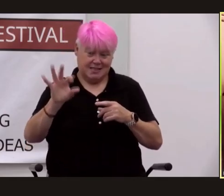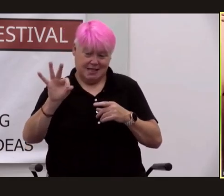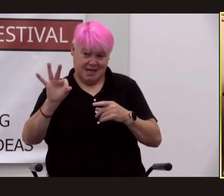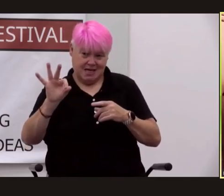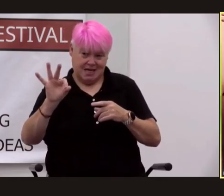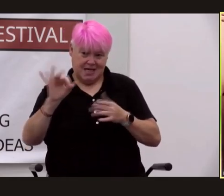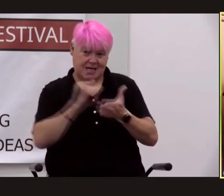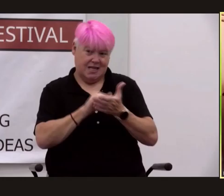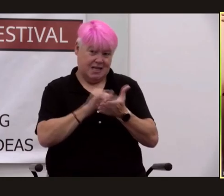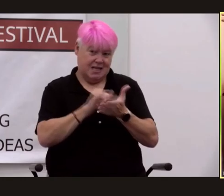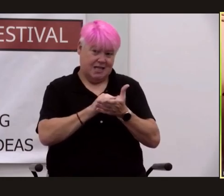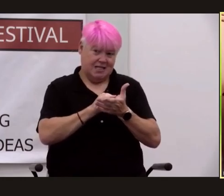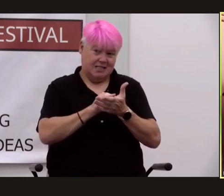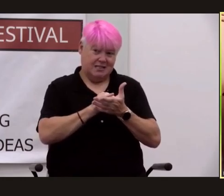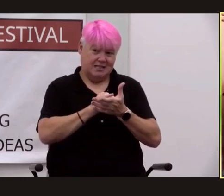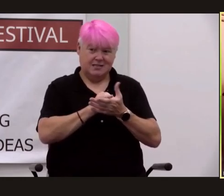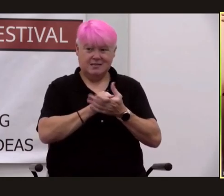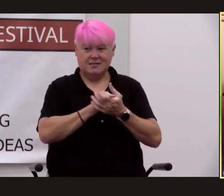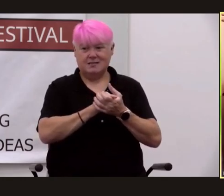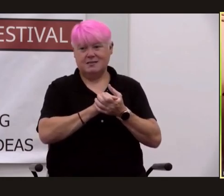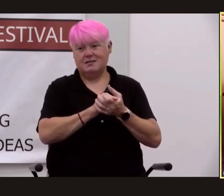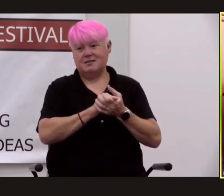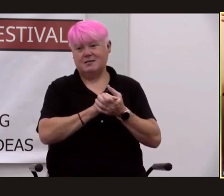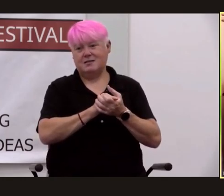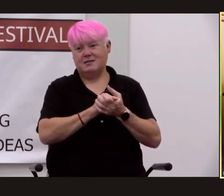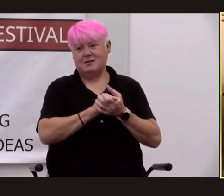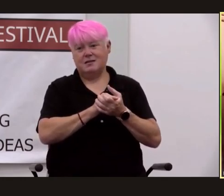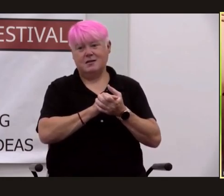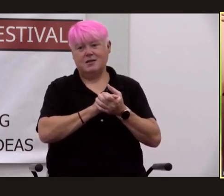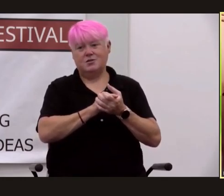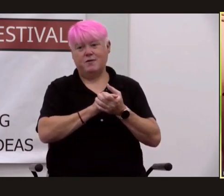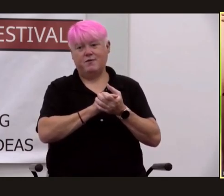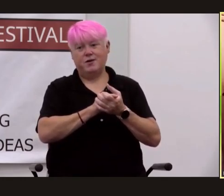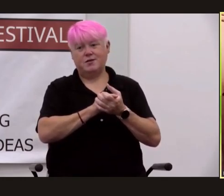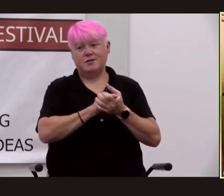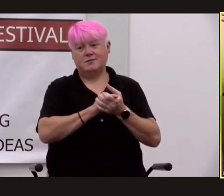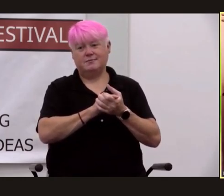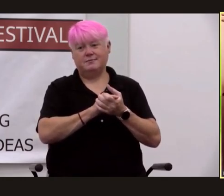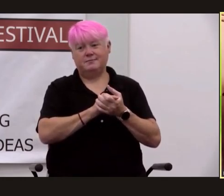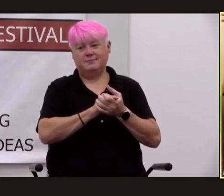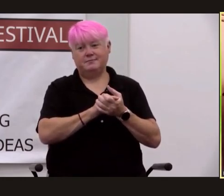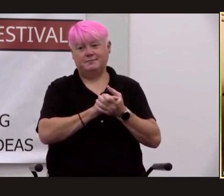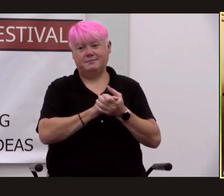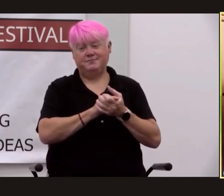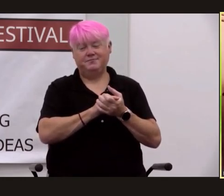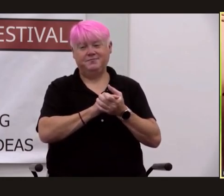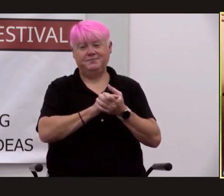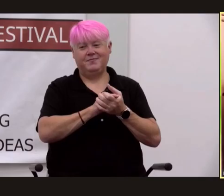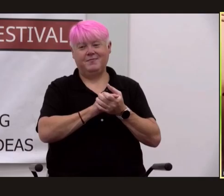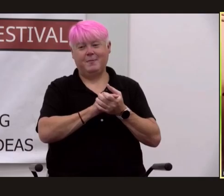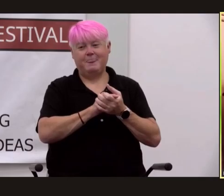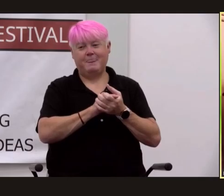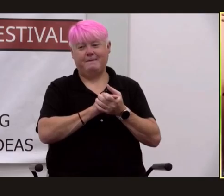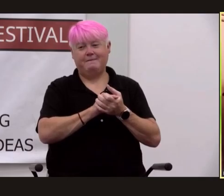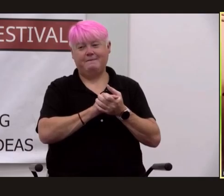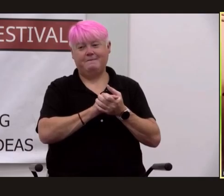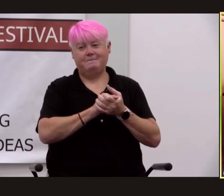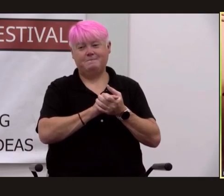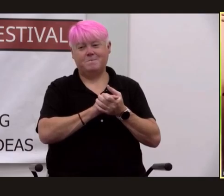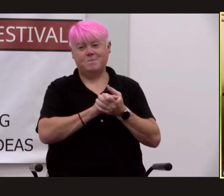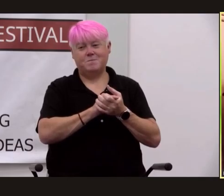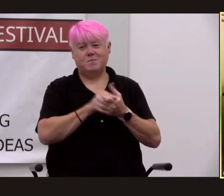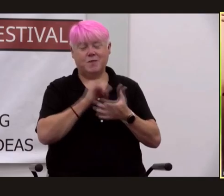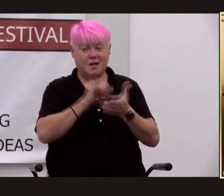uh uh 45 it's not that many years somebody can do the math that